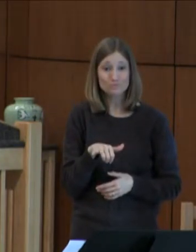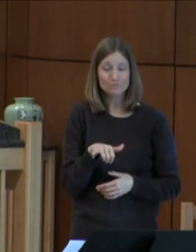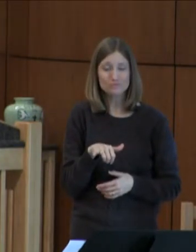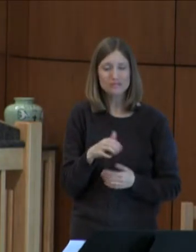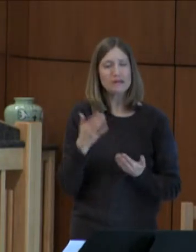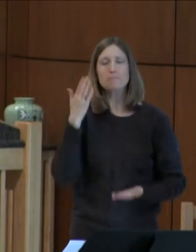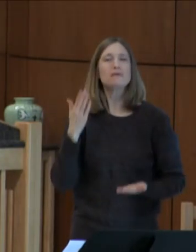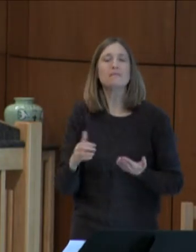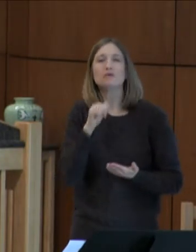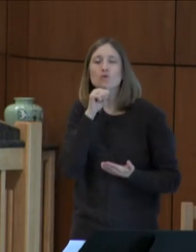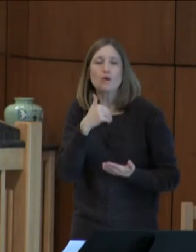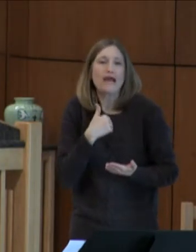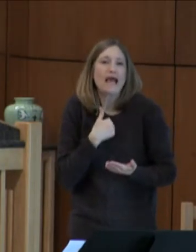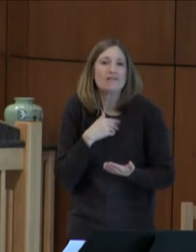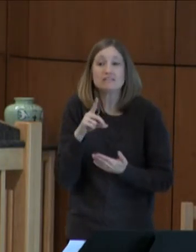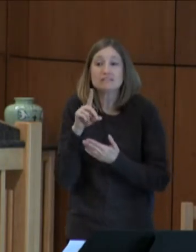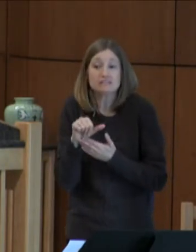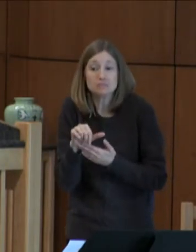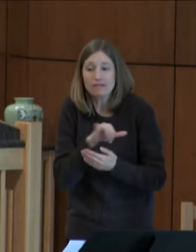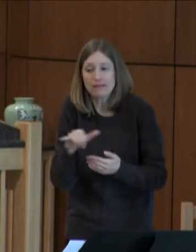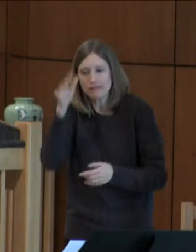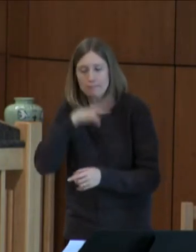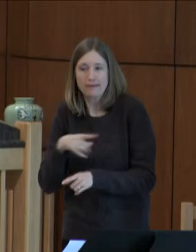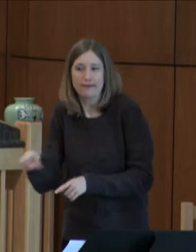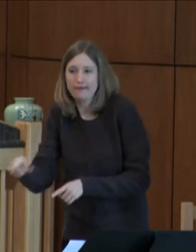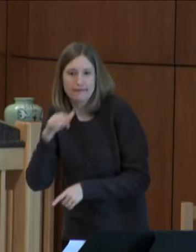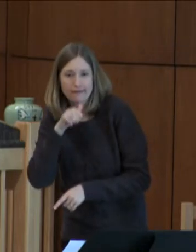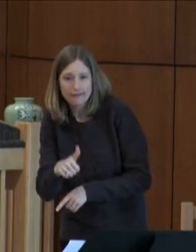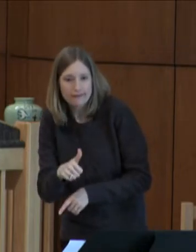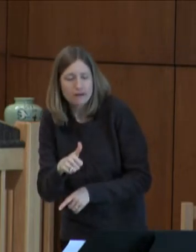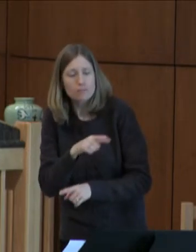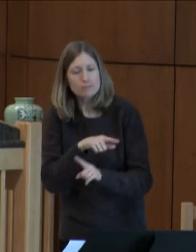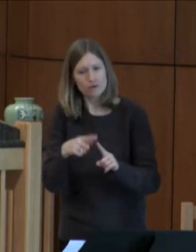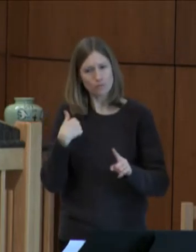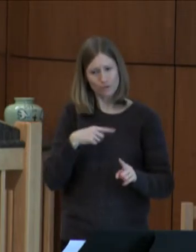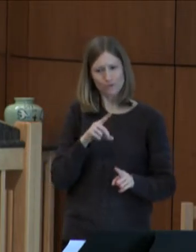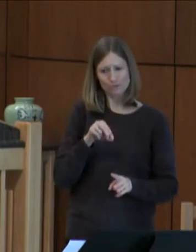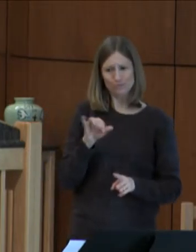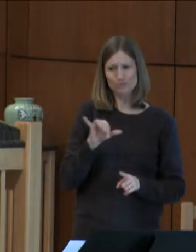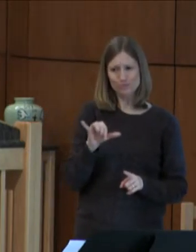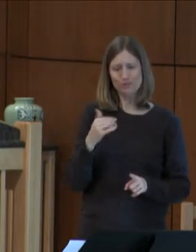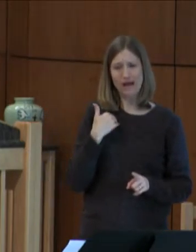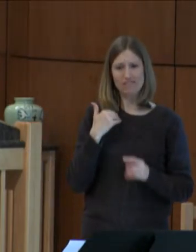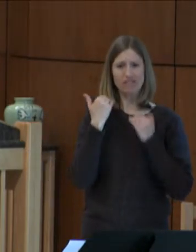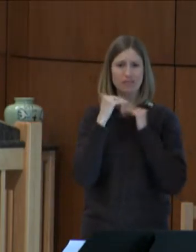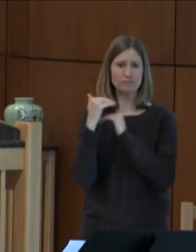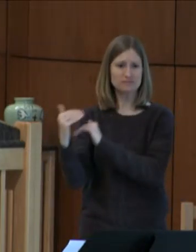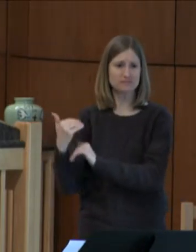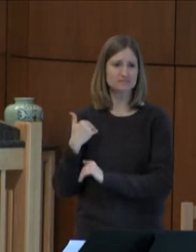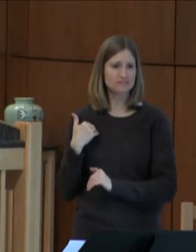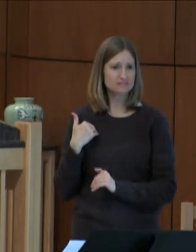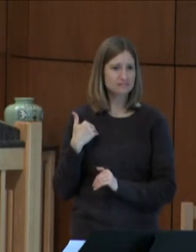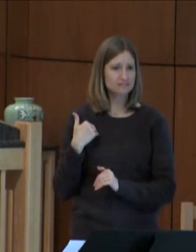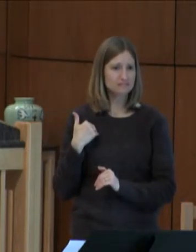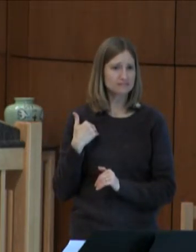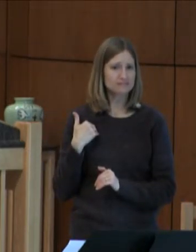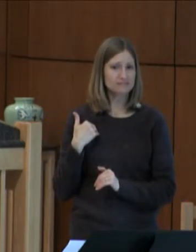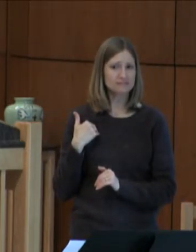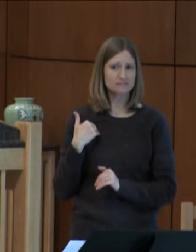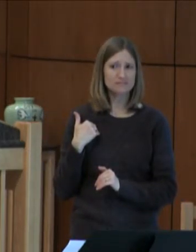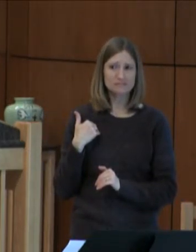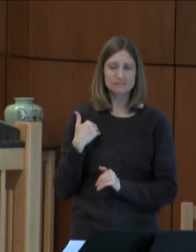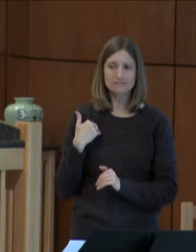same physical disability as this lame man, but we too have limitations. All of us have